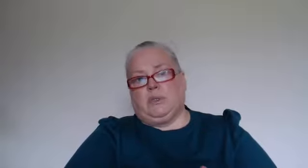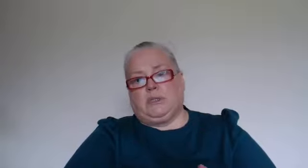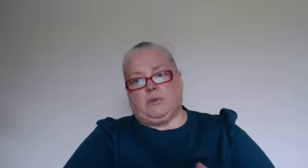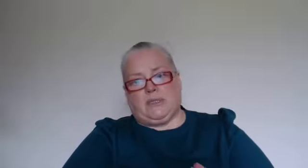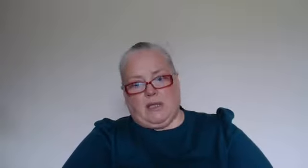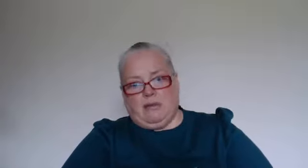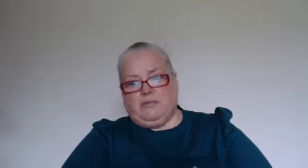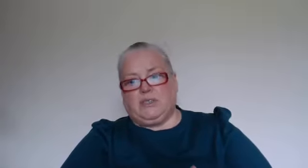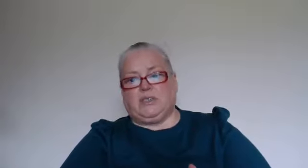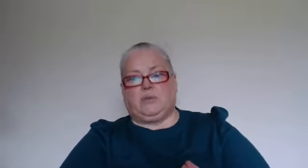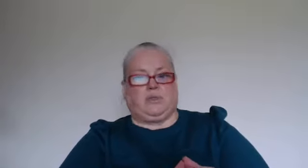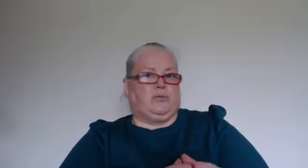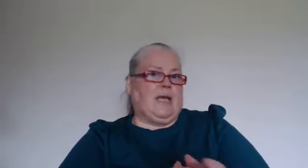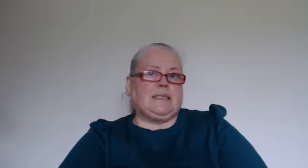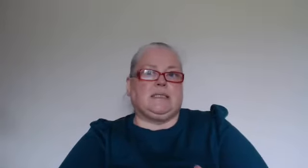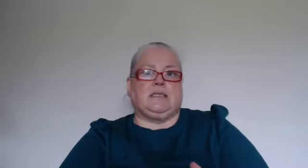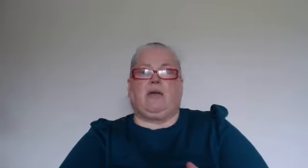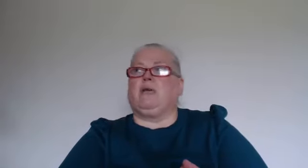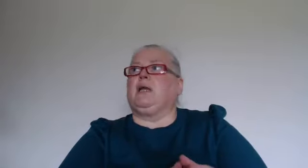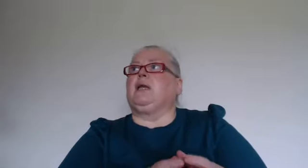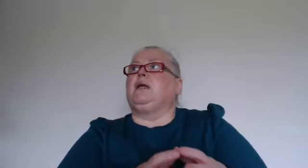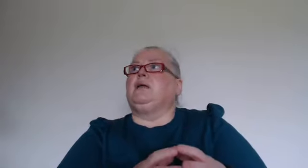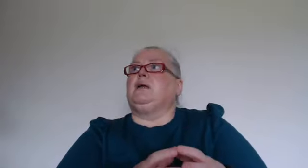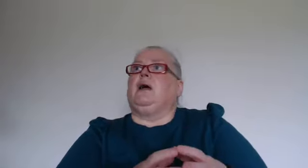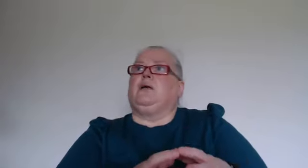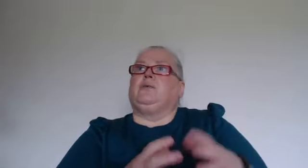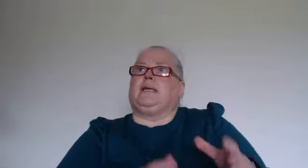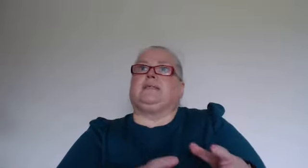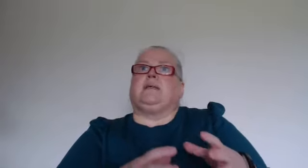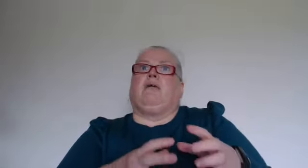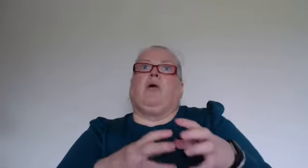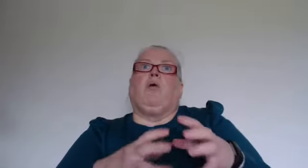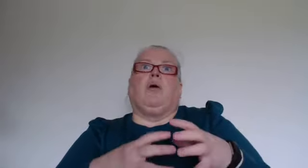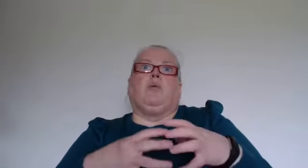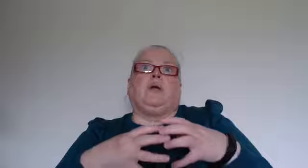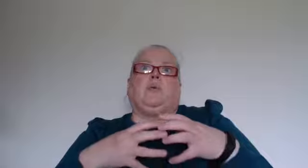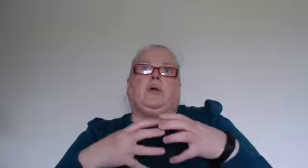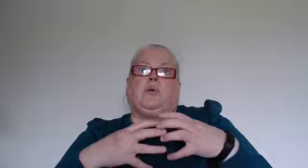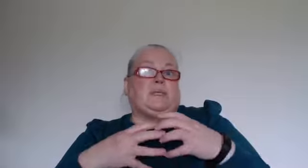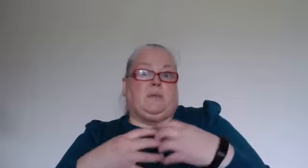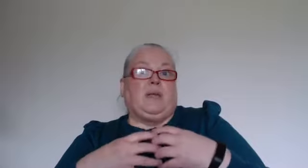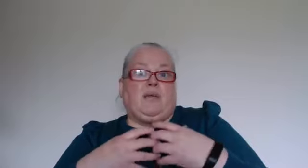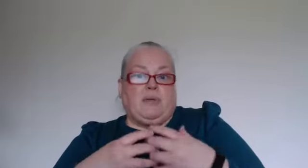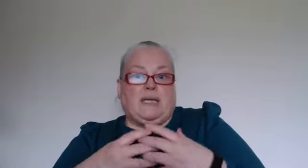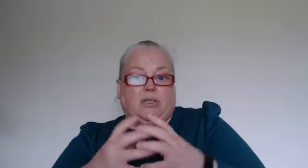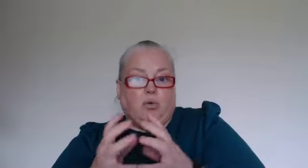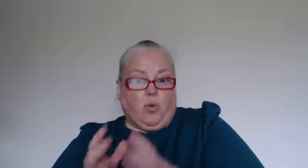wanted was selfish was unnecessarily uh unnecessary or we we could be simply have been ignored